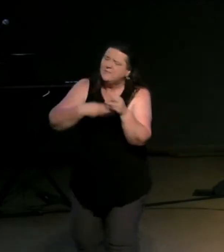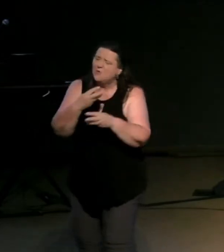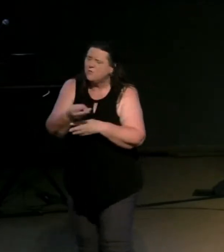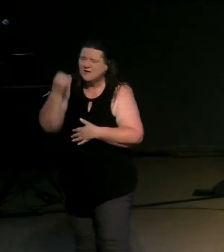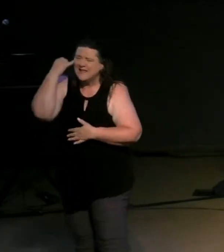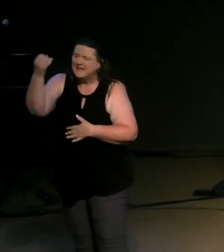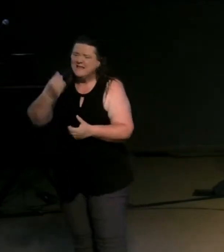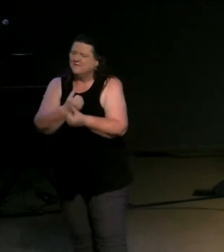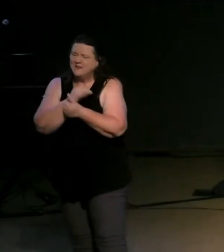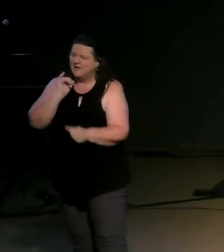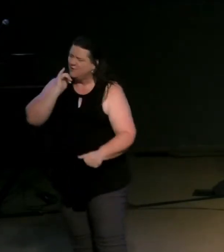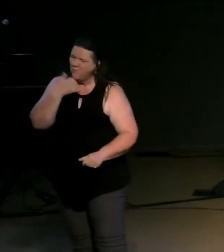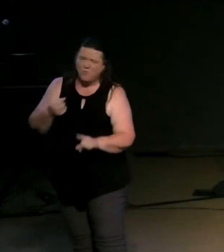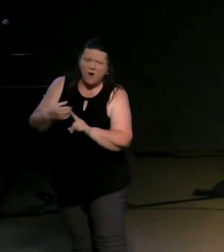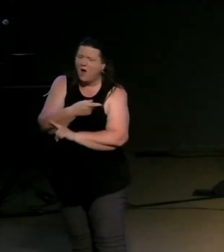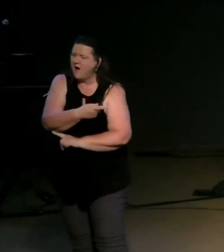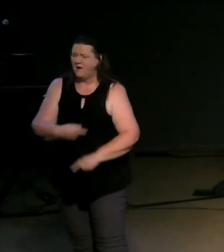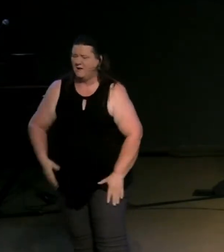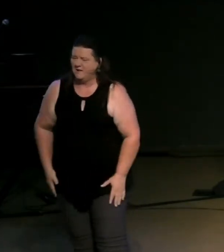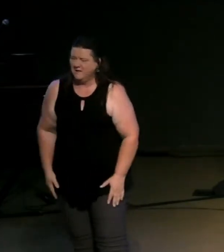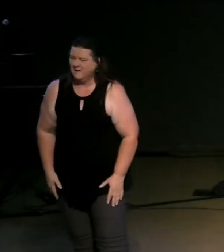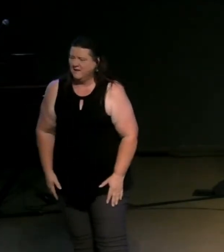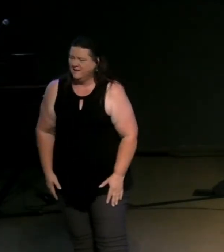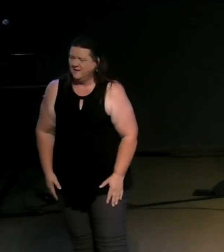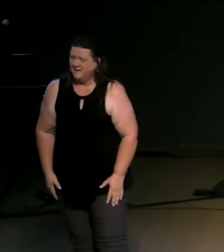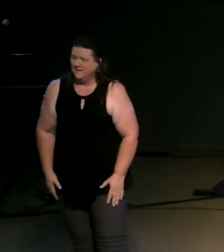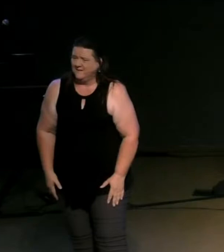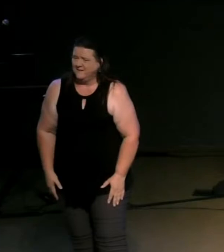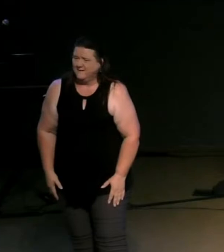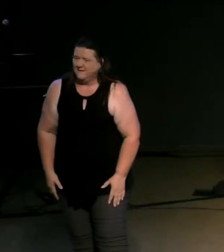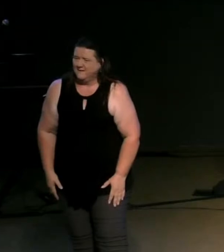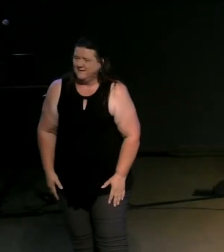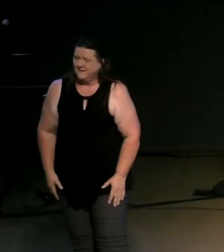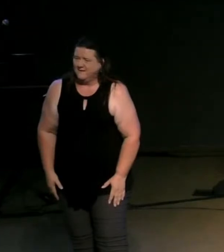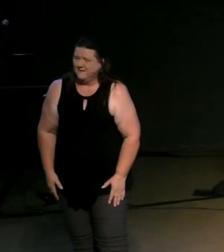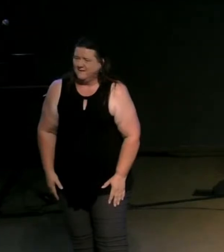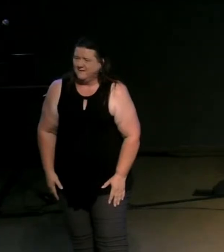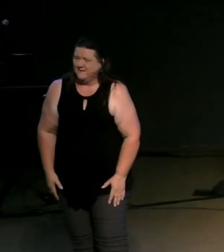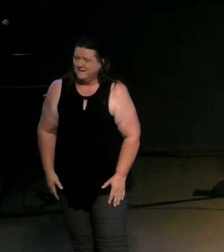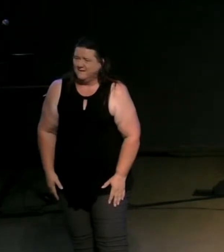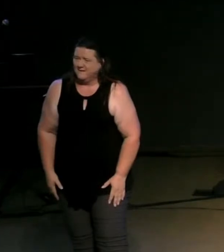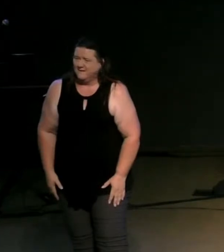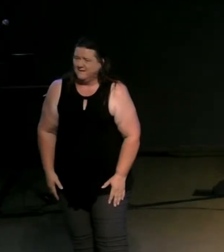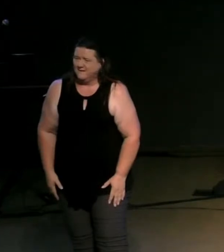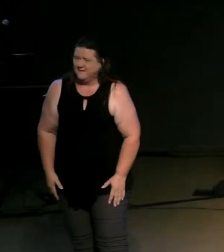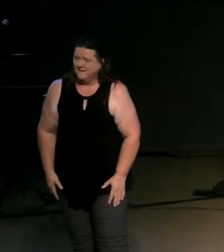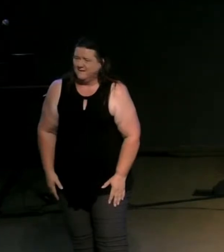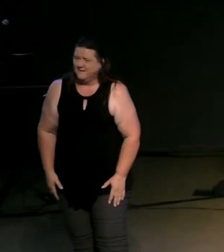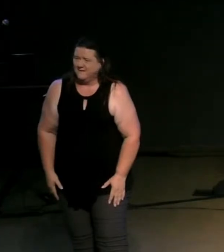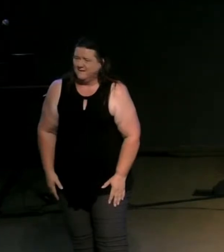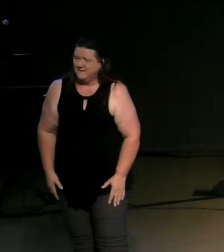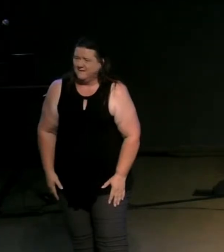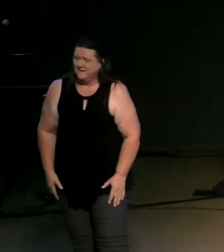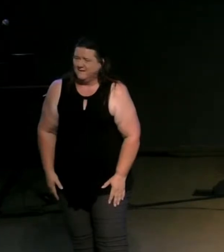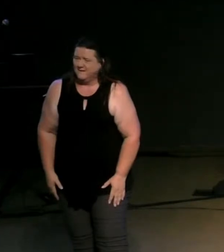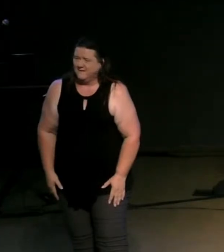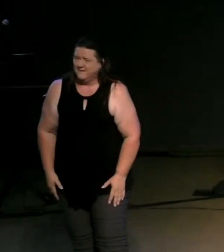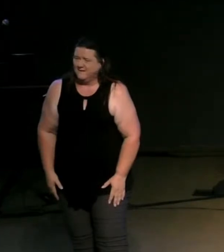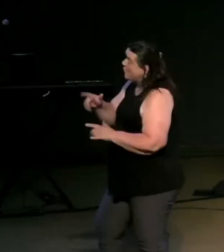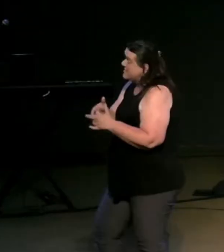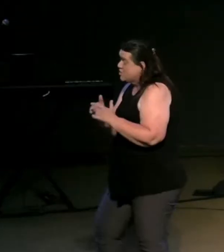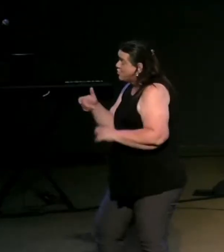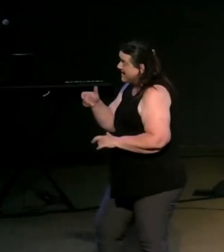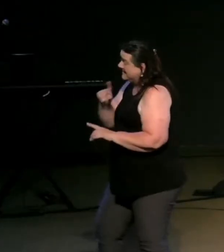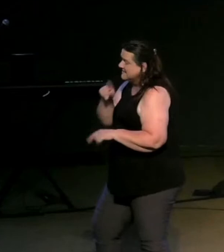all wrong and here the teacher talks with jesus is what's the greatest commandment and jesus